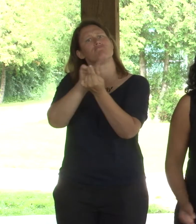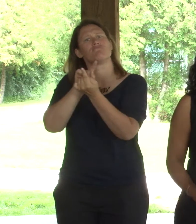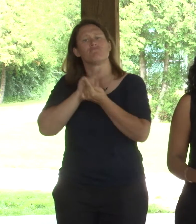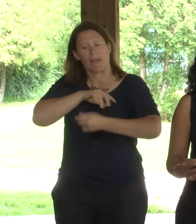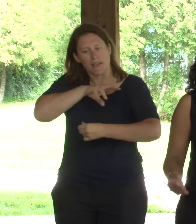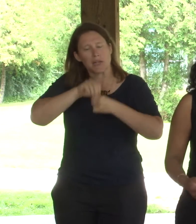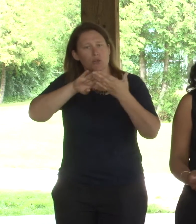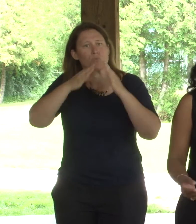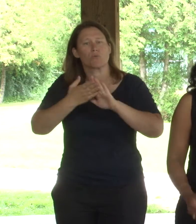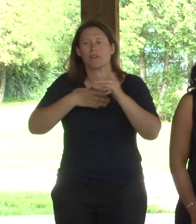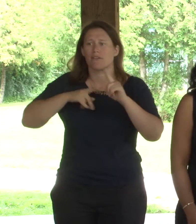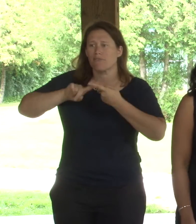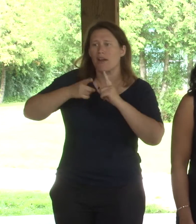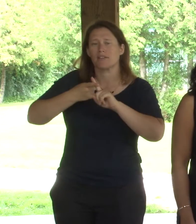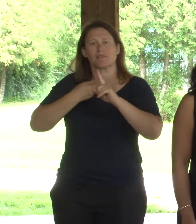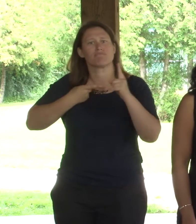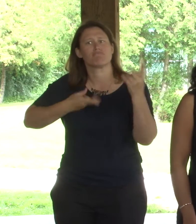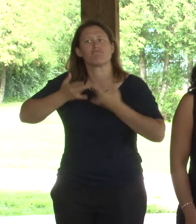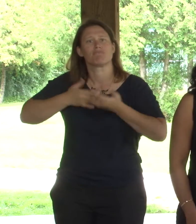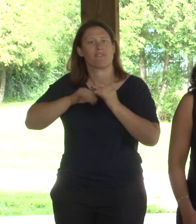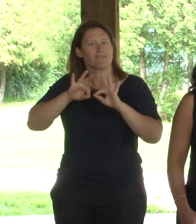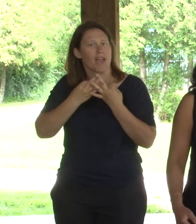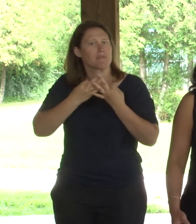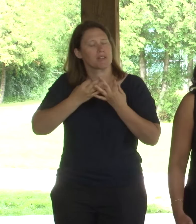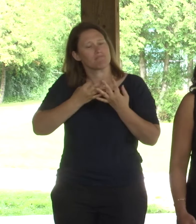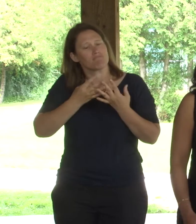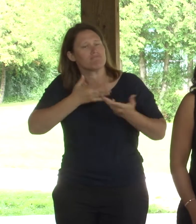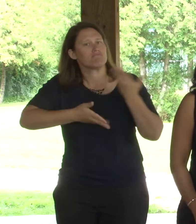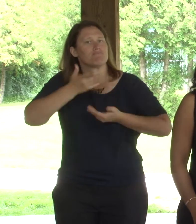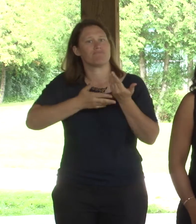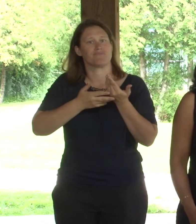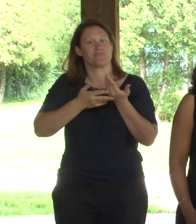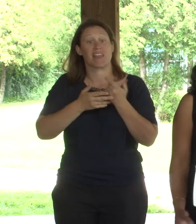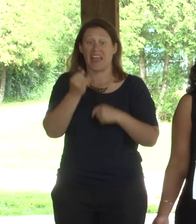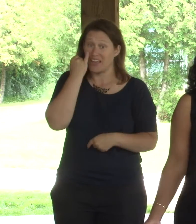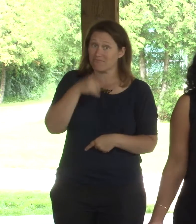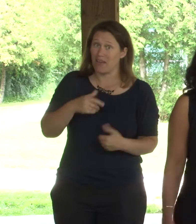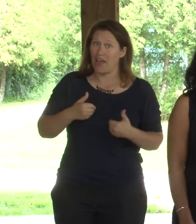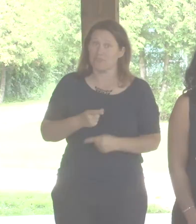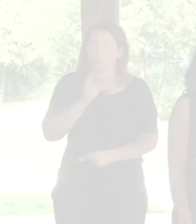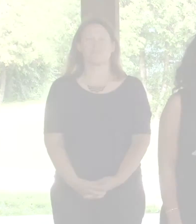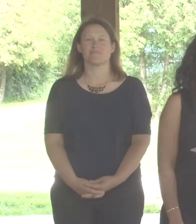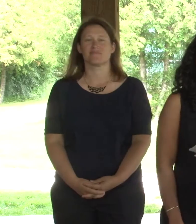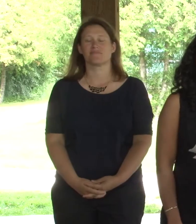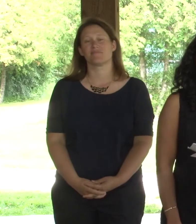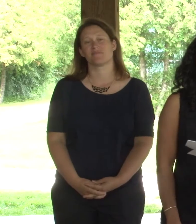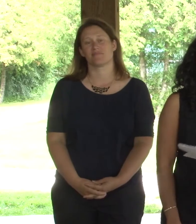community, friends and family. And with the right kind of products, it can make a big difference in their lives.